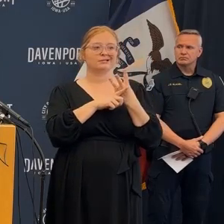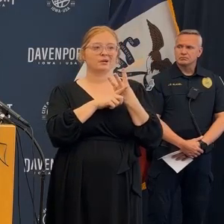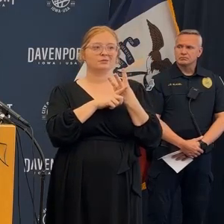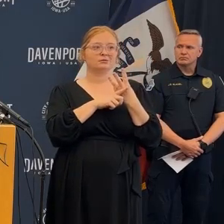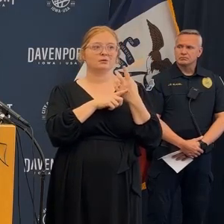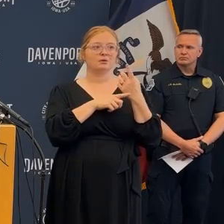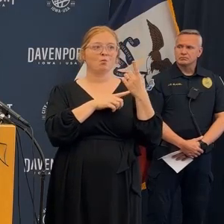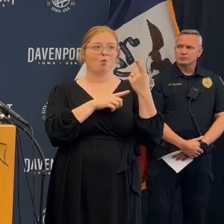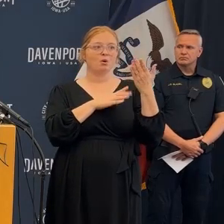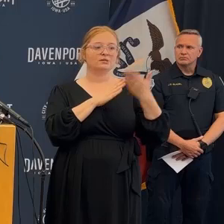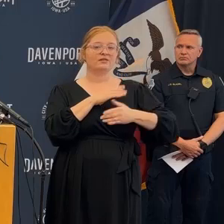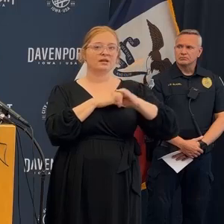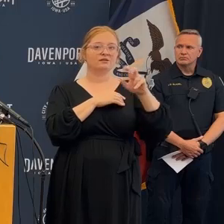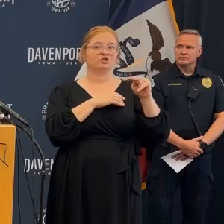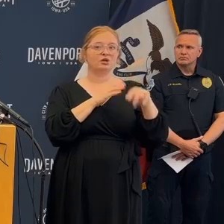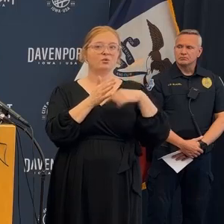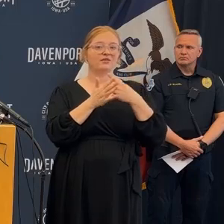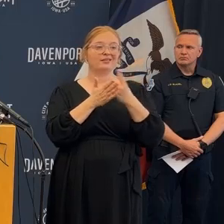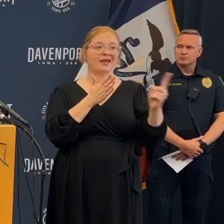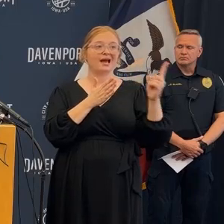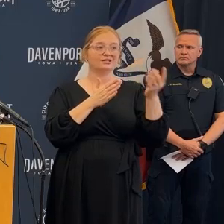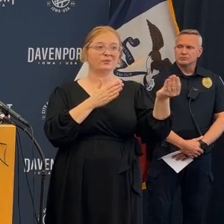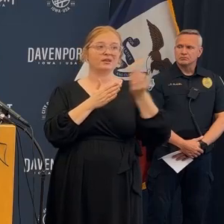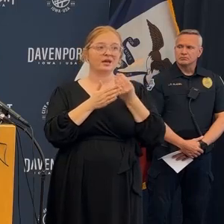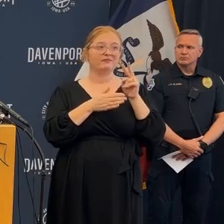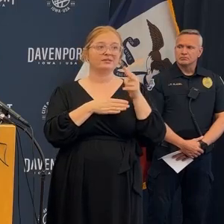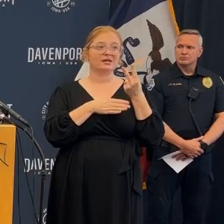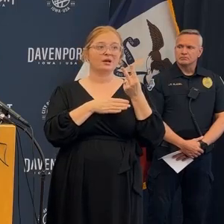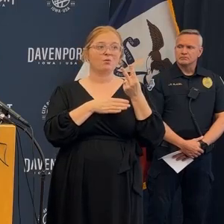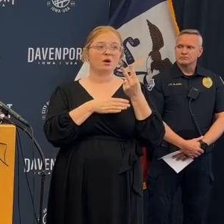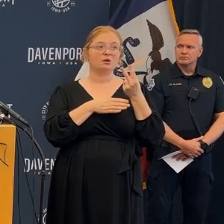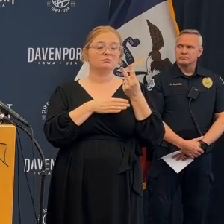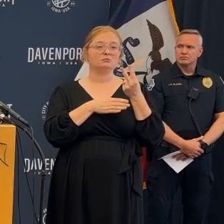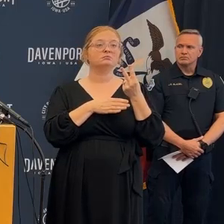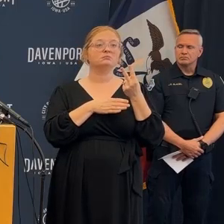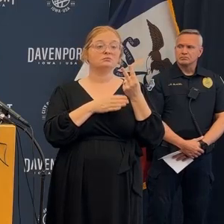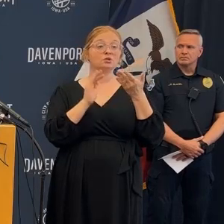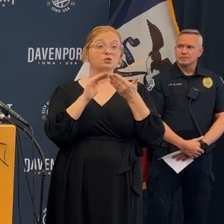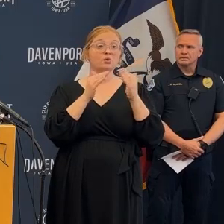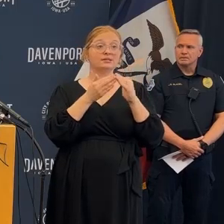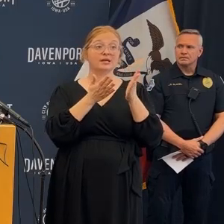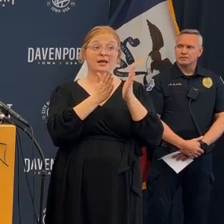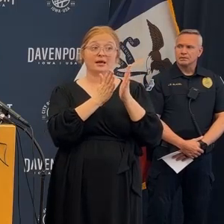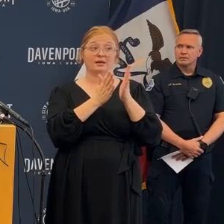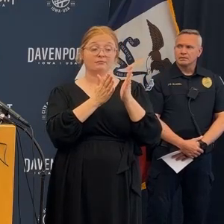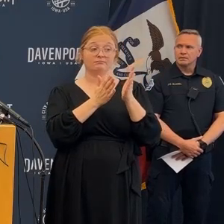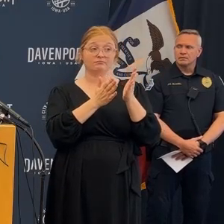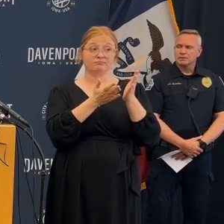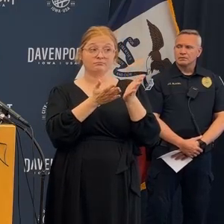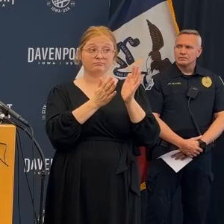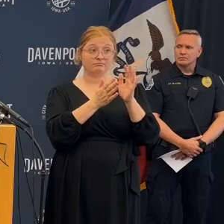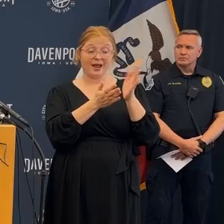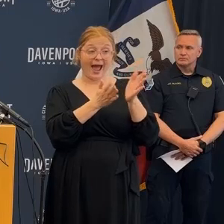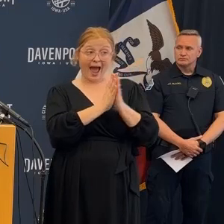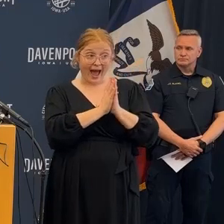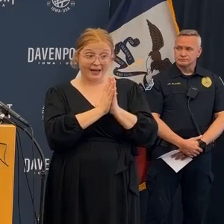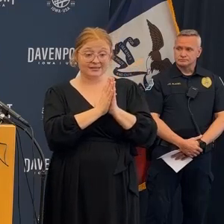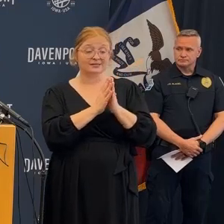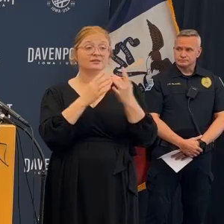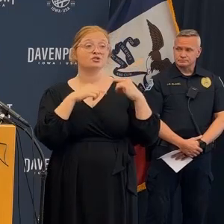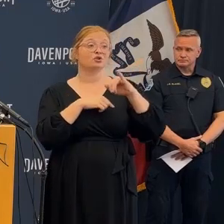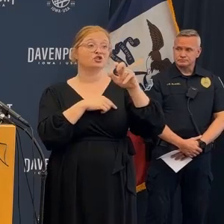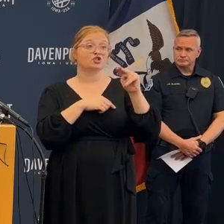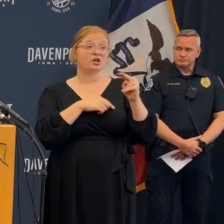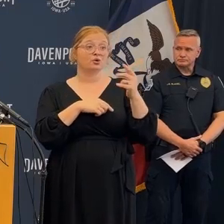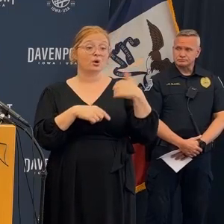select structural engineering out of bentendorf so they actually provided two engineering reports within